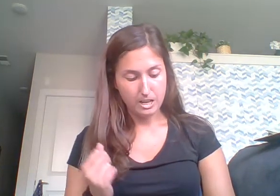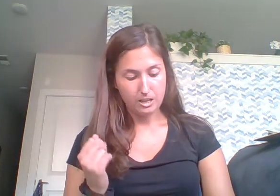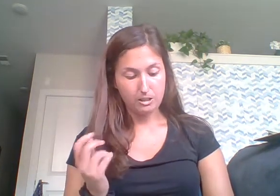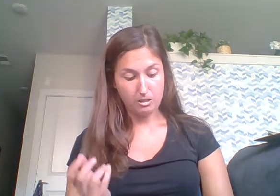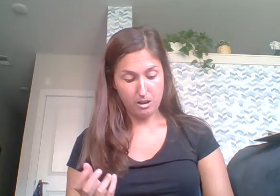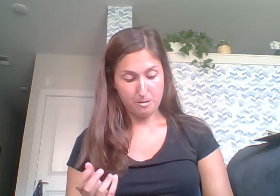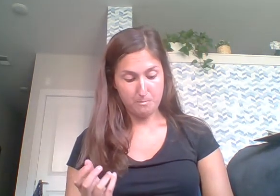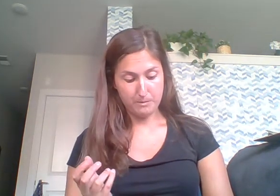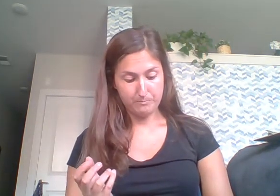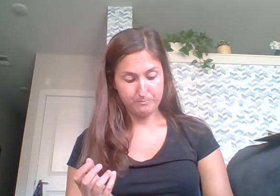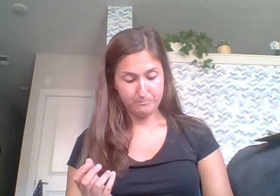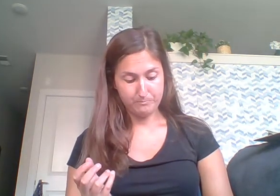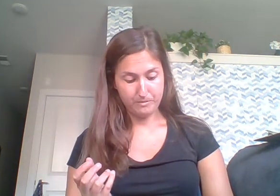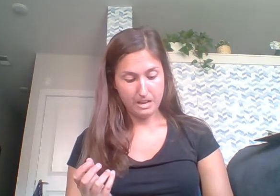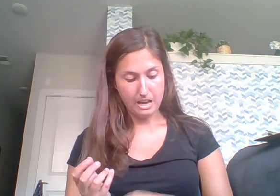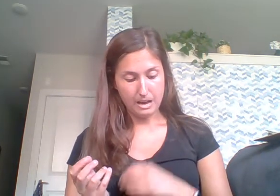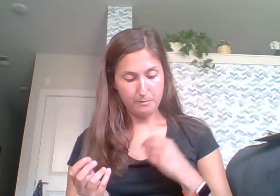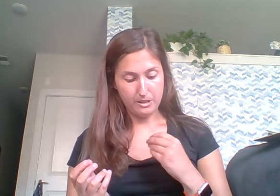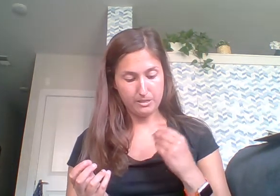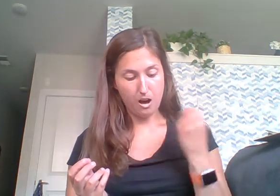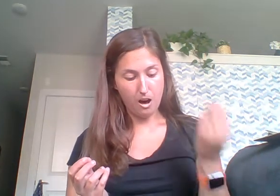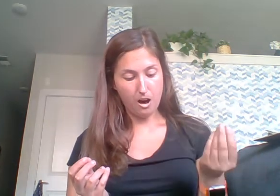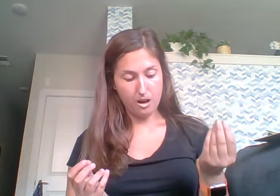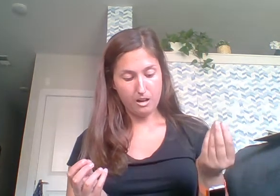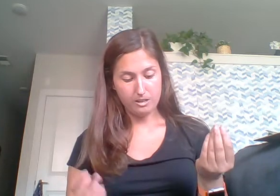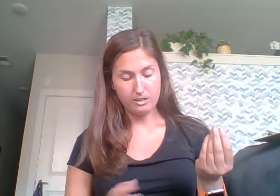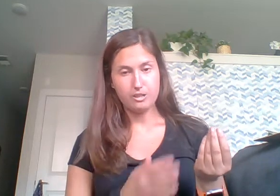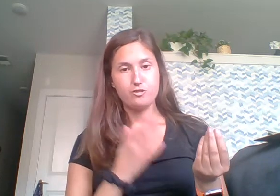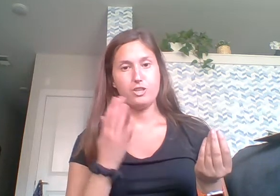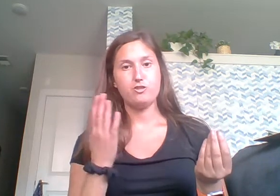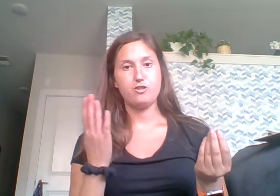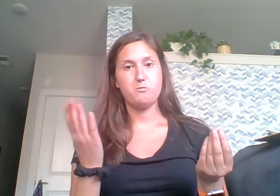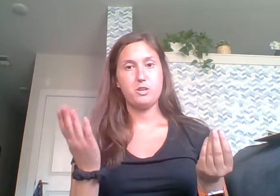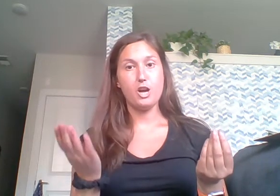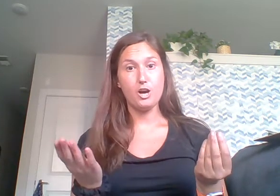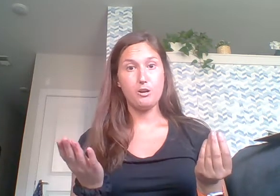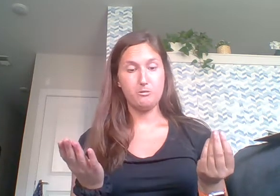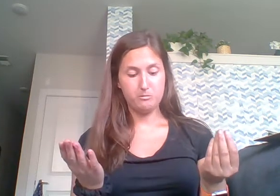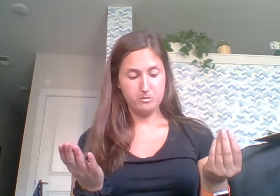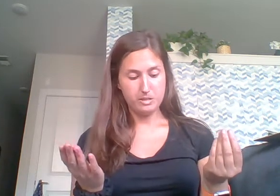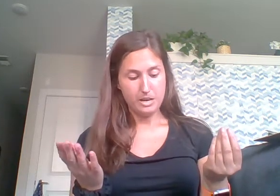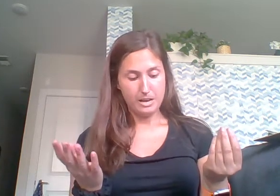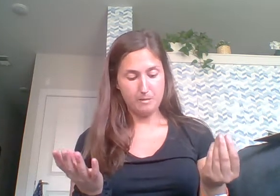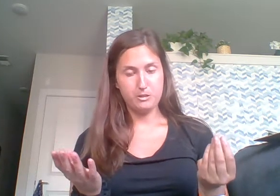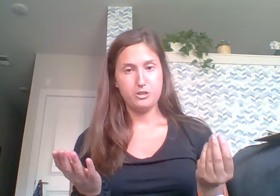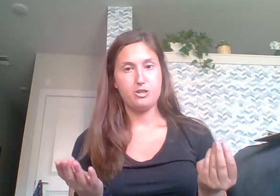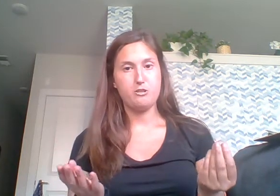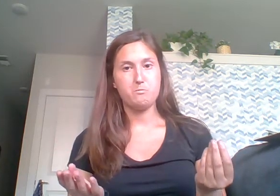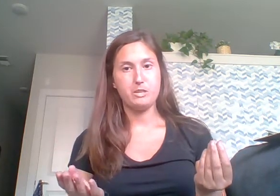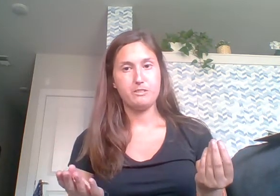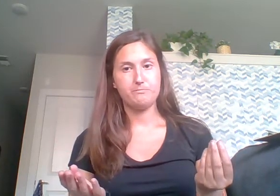glob. I want the ah, change to an o, and what's your new word?